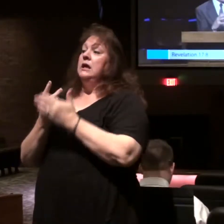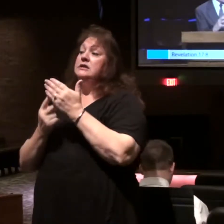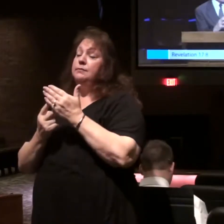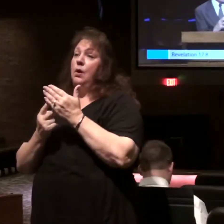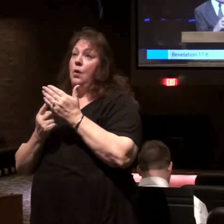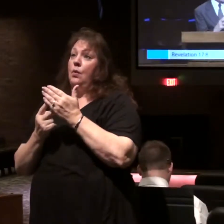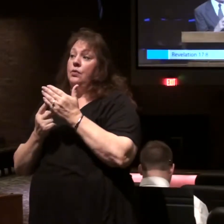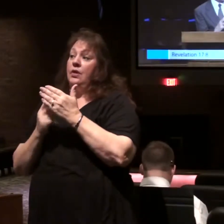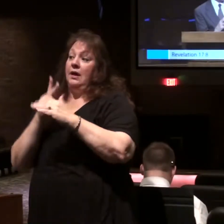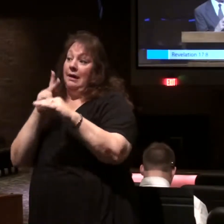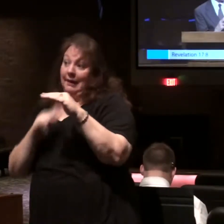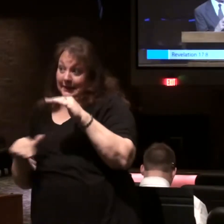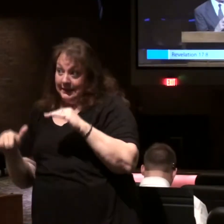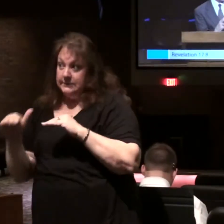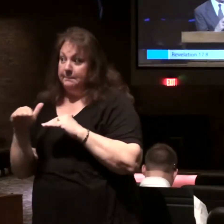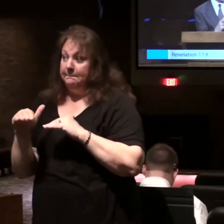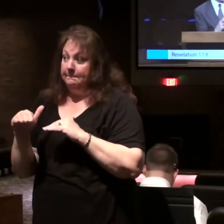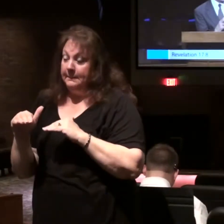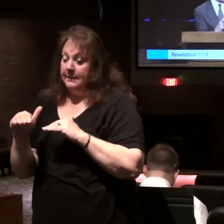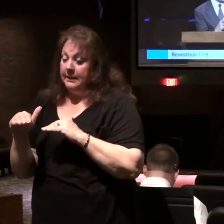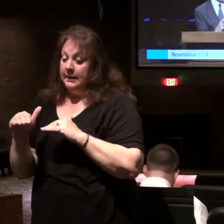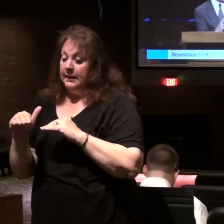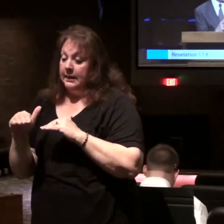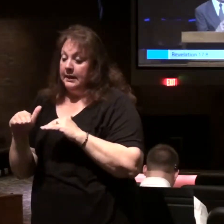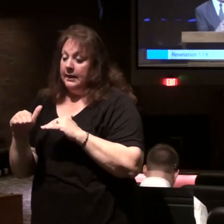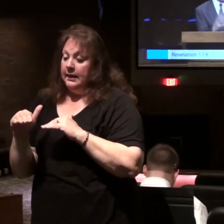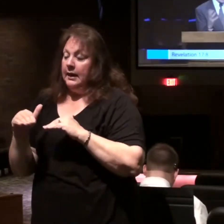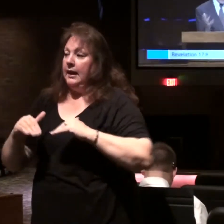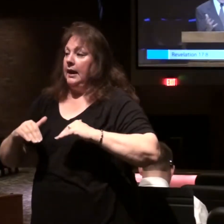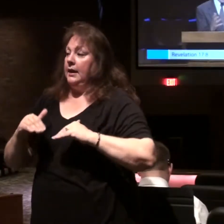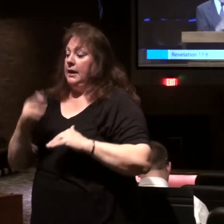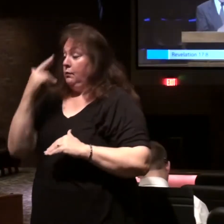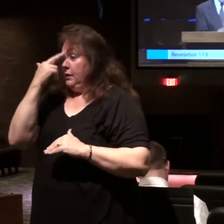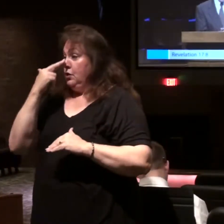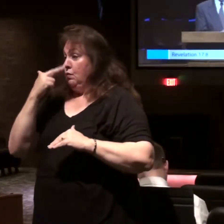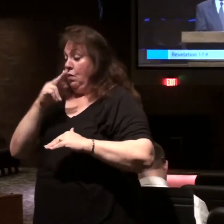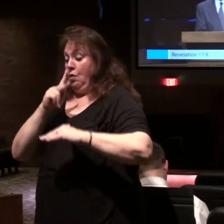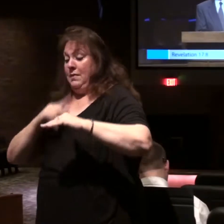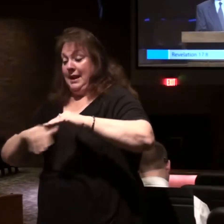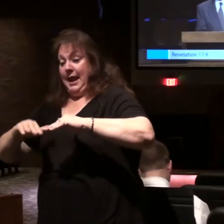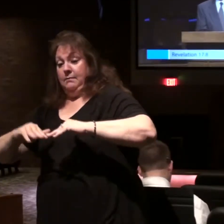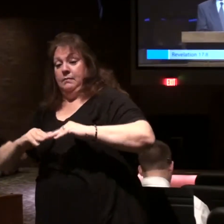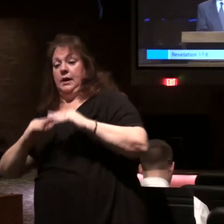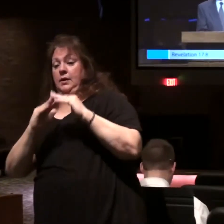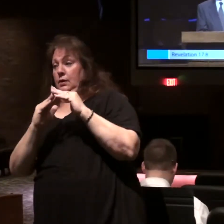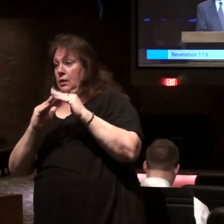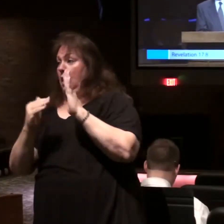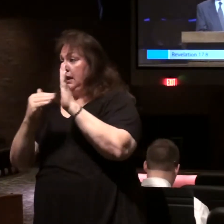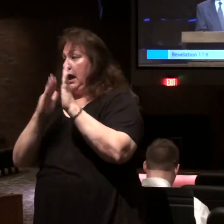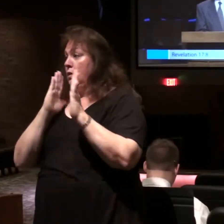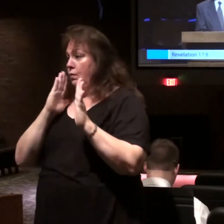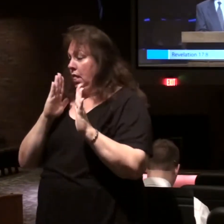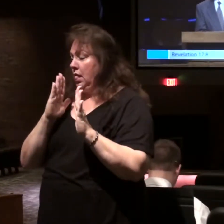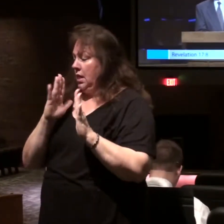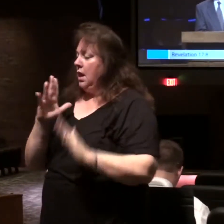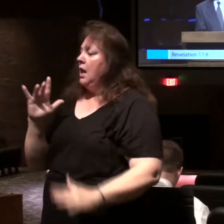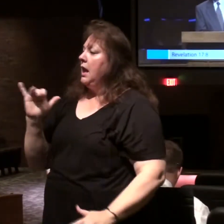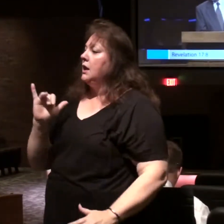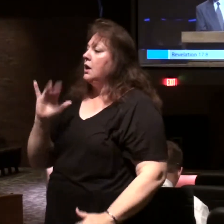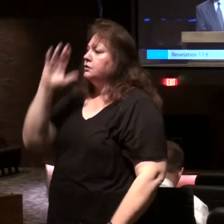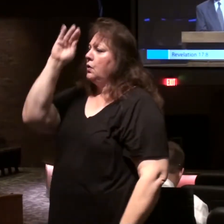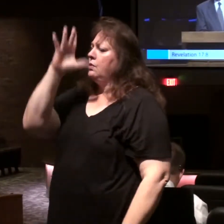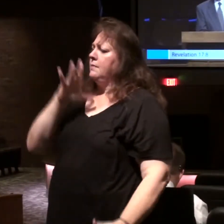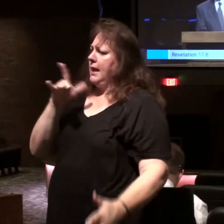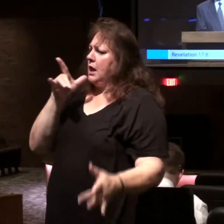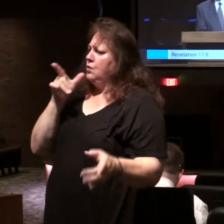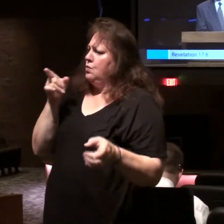form of empire. And it's going to be the revived Roman empires we talked about ultimately. And also the man who